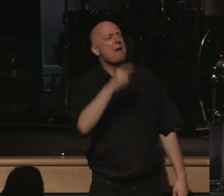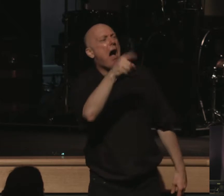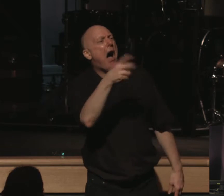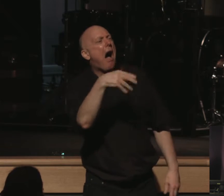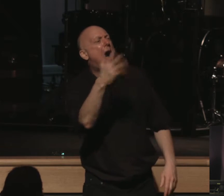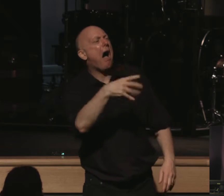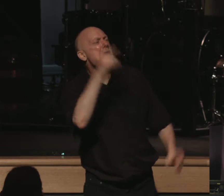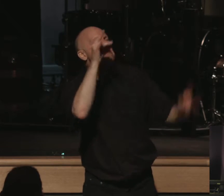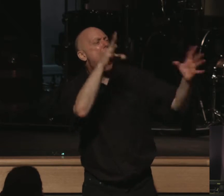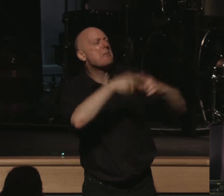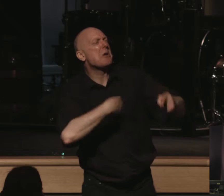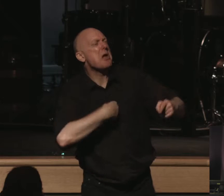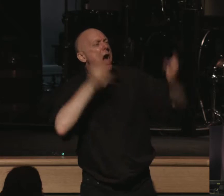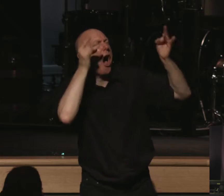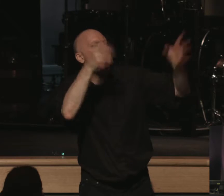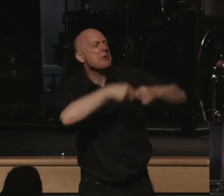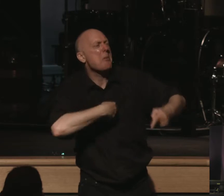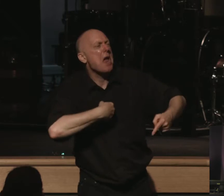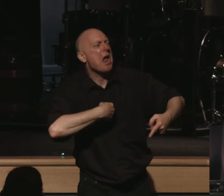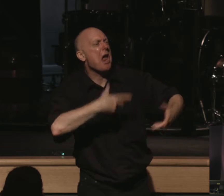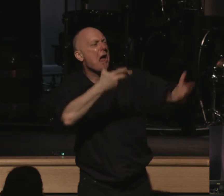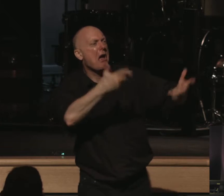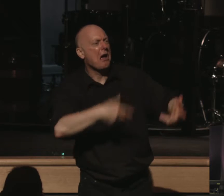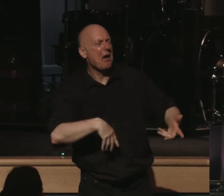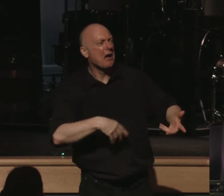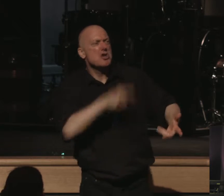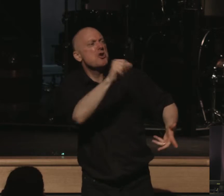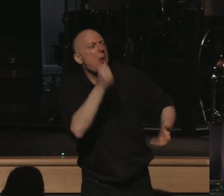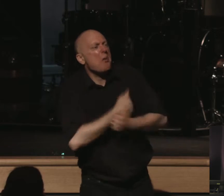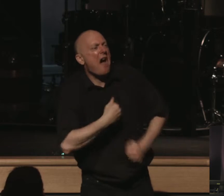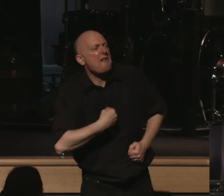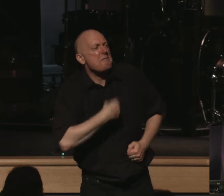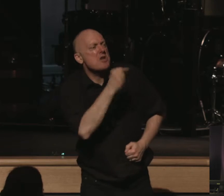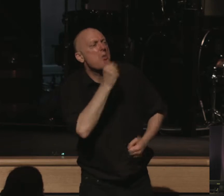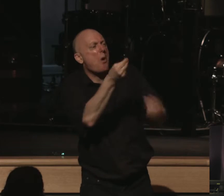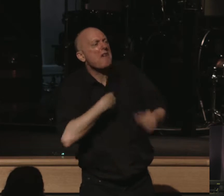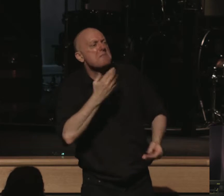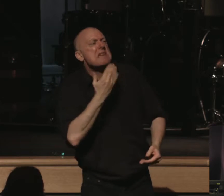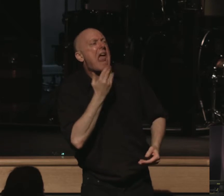you're terrible to me. You're horrible to me. You must not love me, because you won't give me the candy.